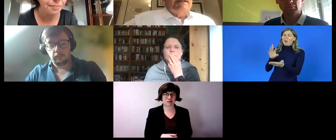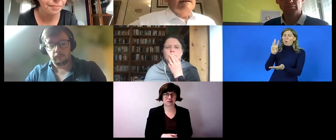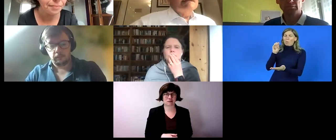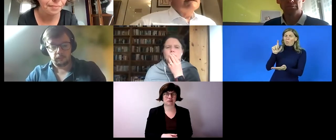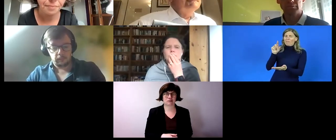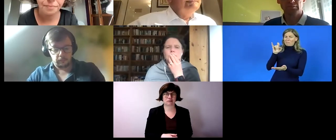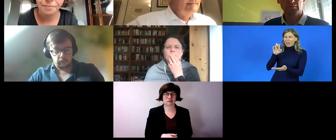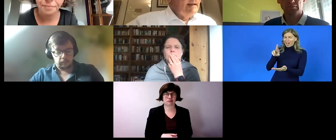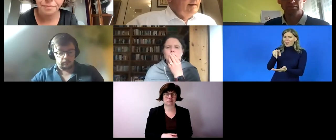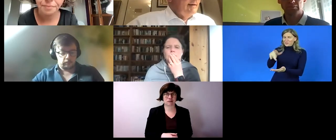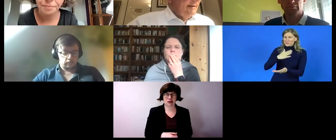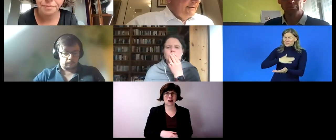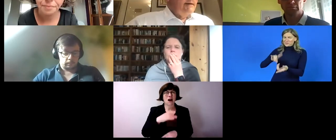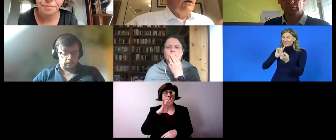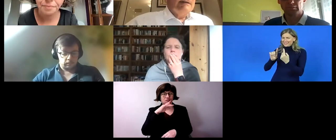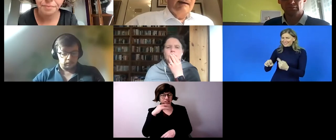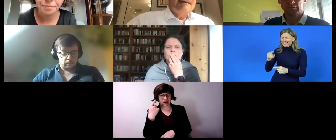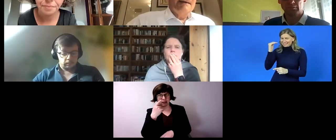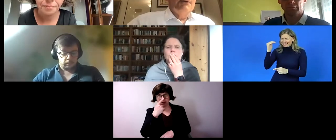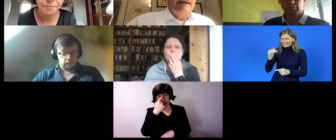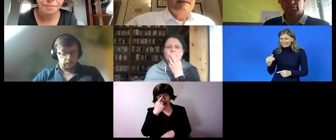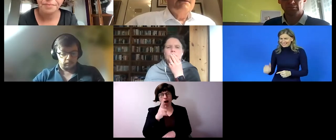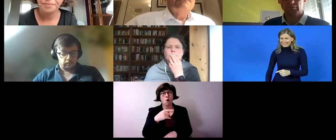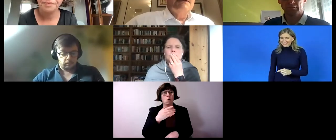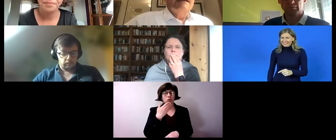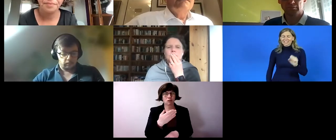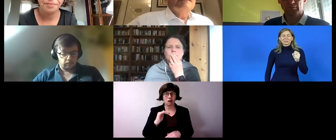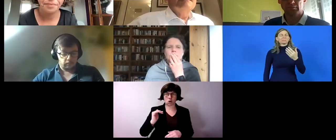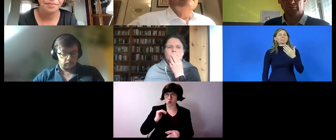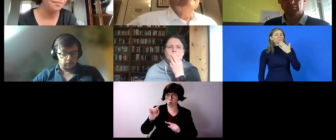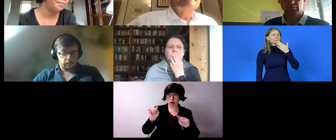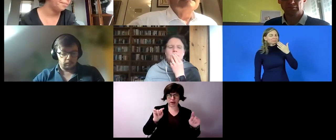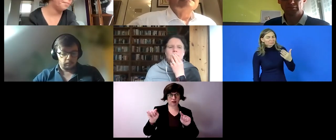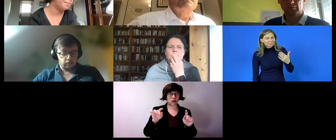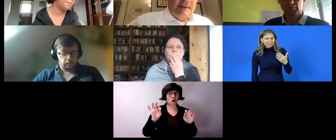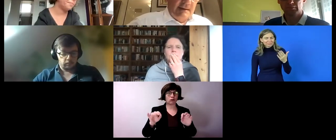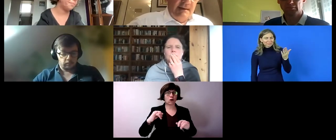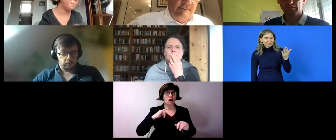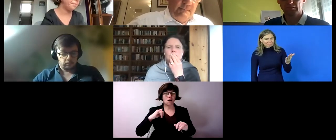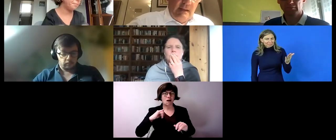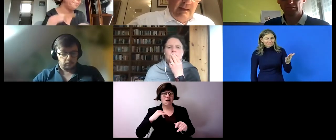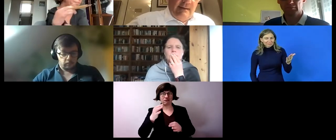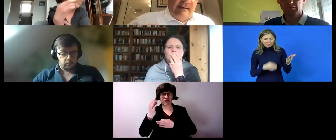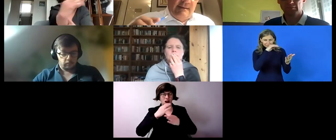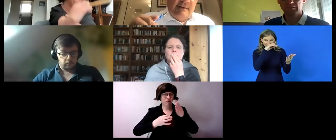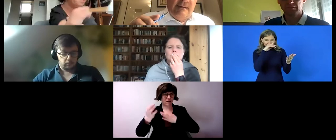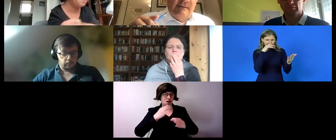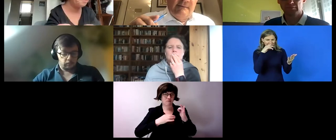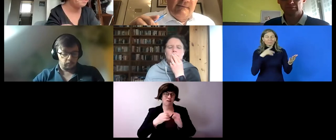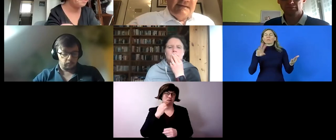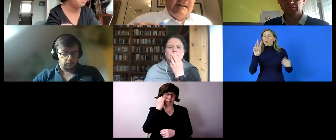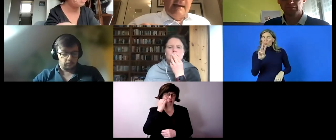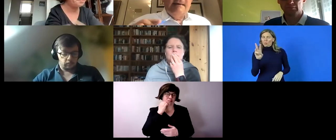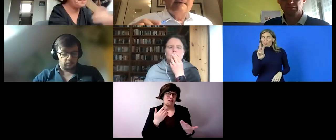to reply to those questions thank you very much miss lang and sieben and i would like to thank all these colleagues